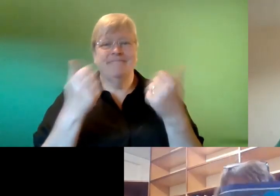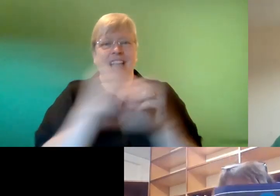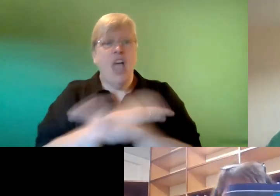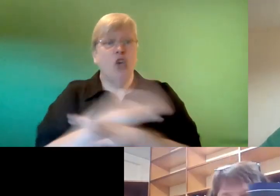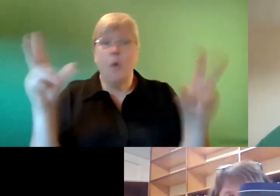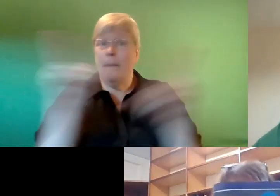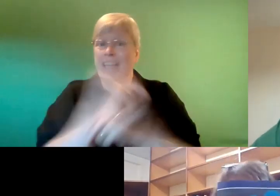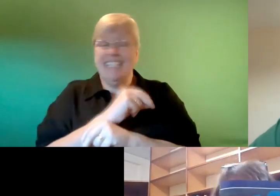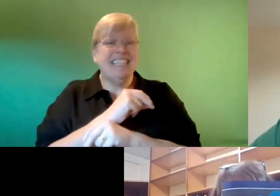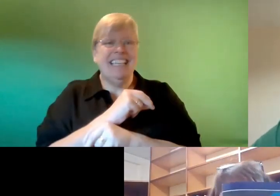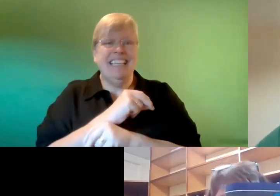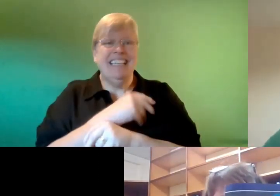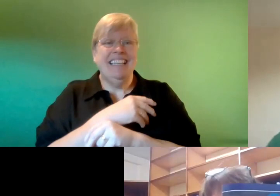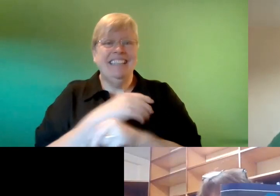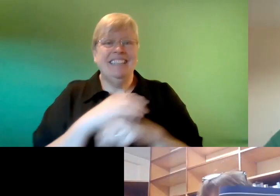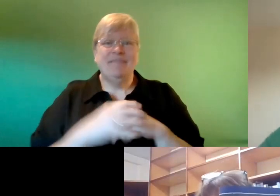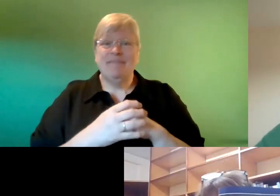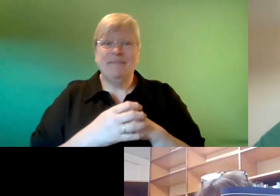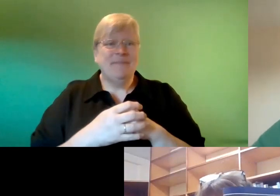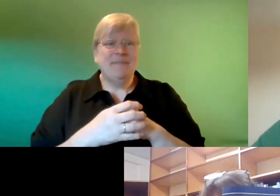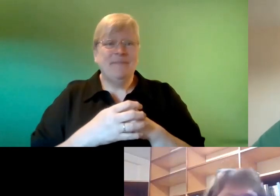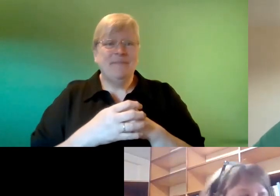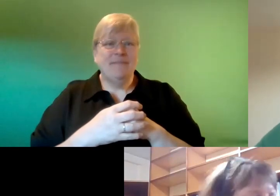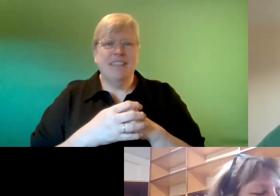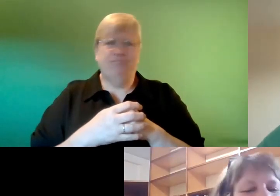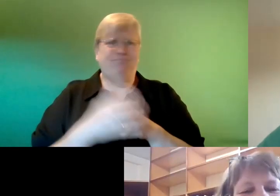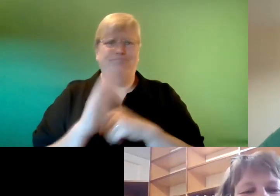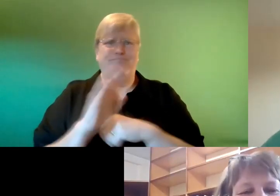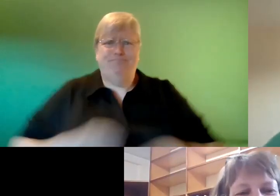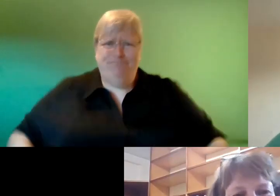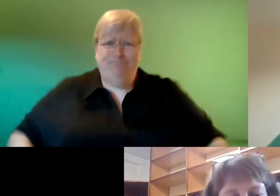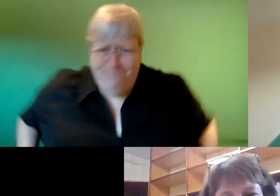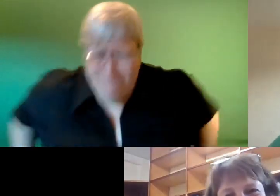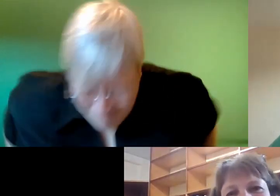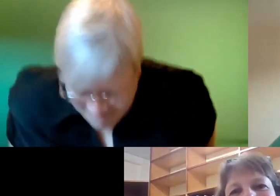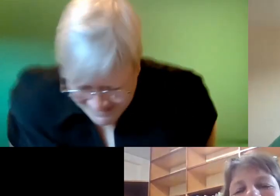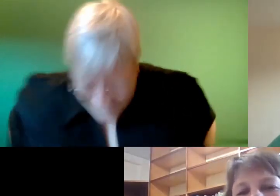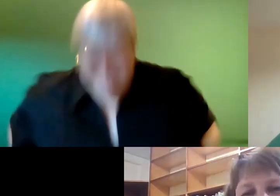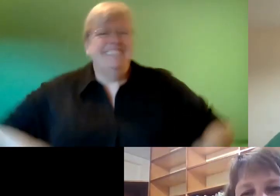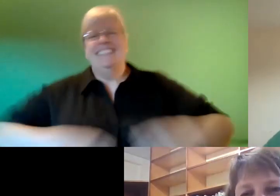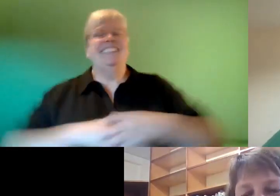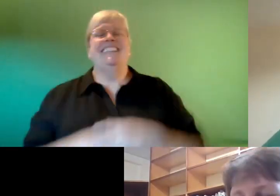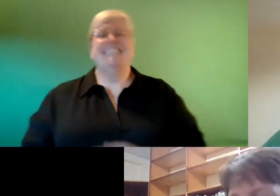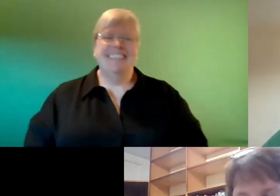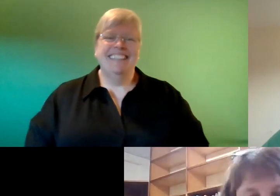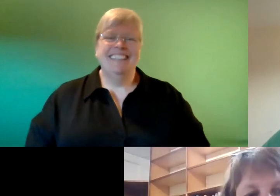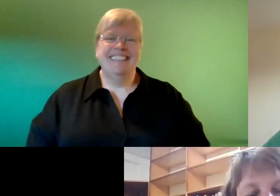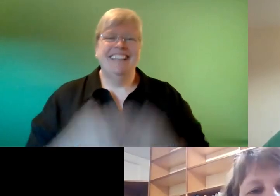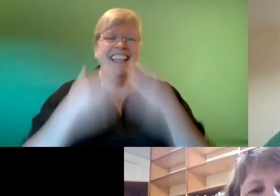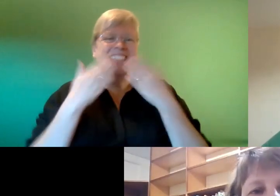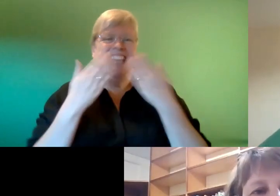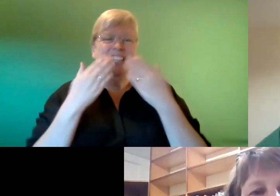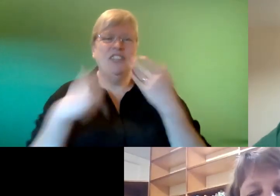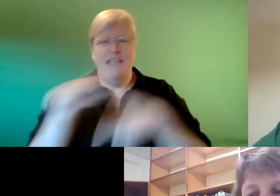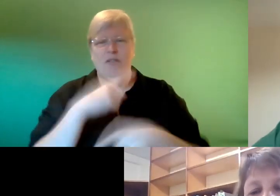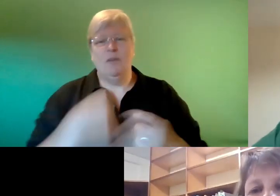there it is i didn't get it up because i don't want to take the spotlight away from leslie super yes thank you very much again